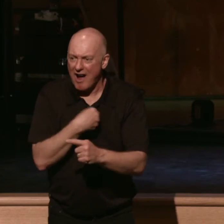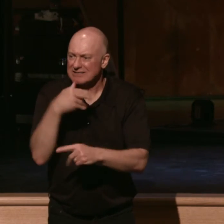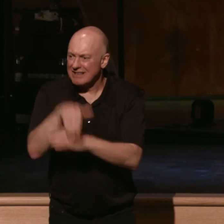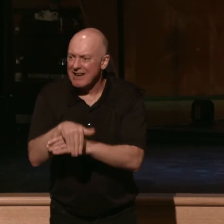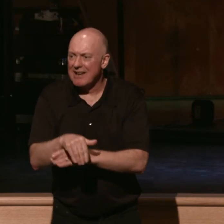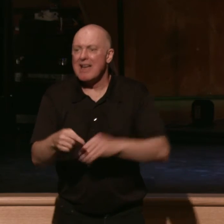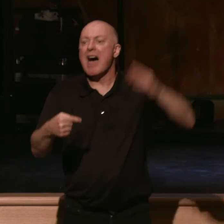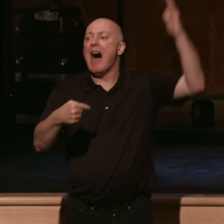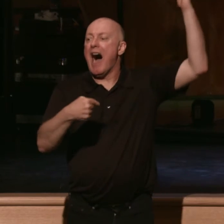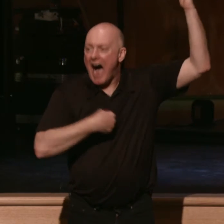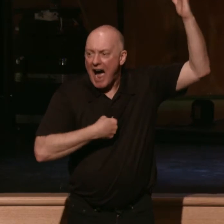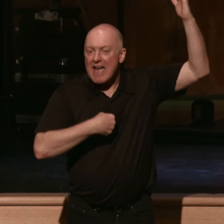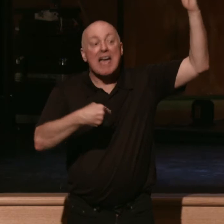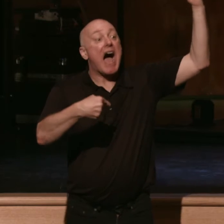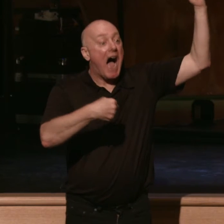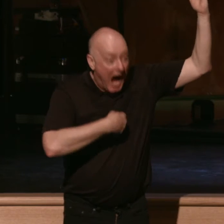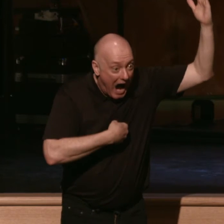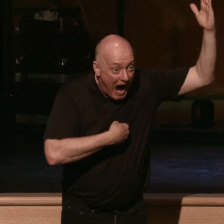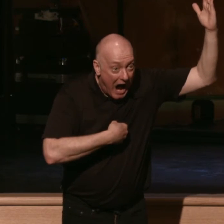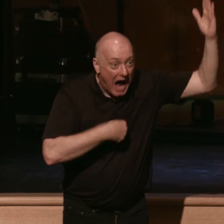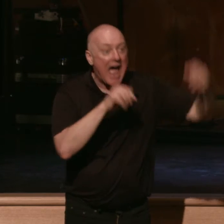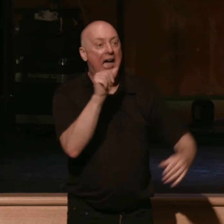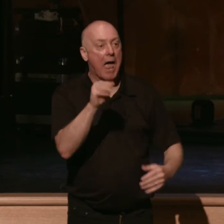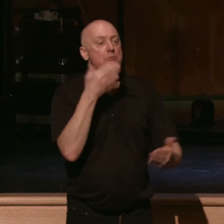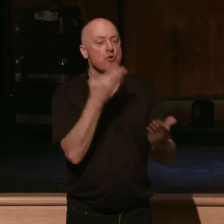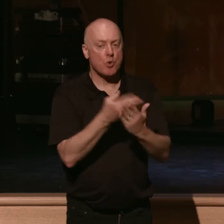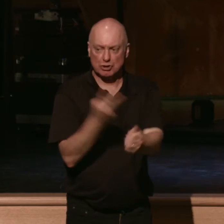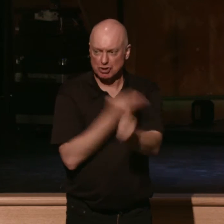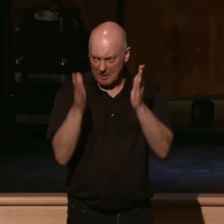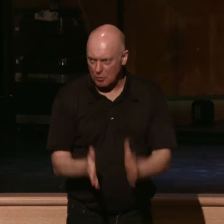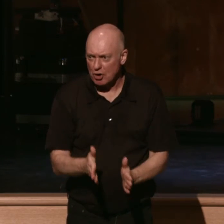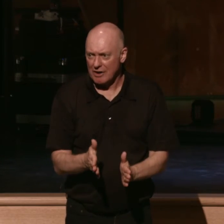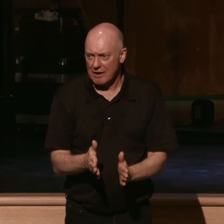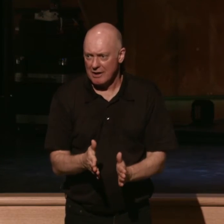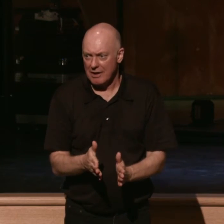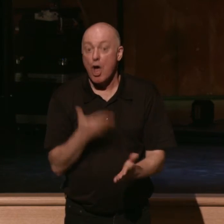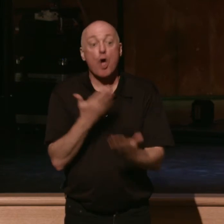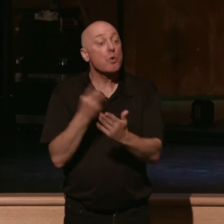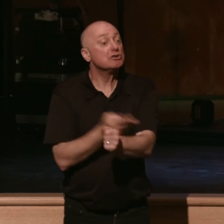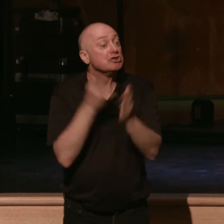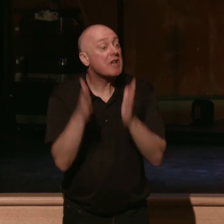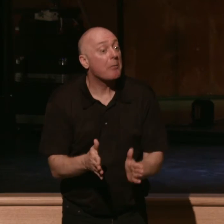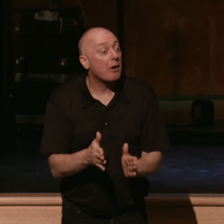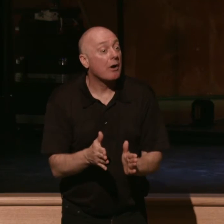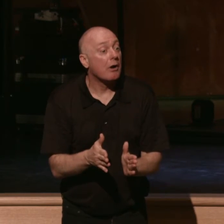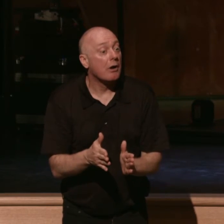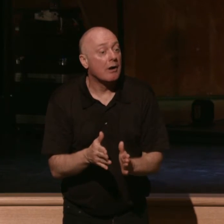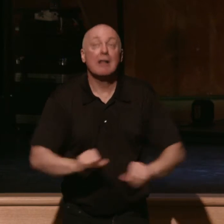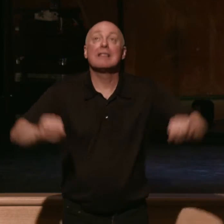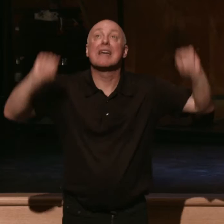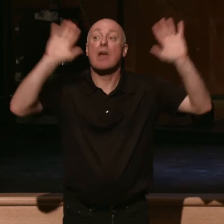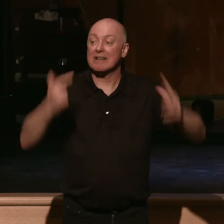I am the good shepherd and the good shepherd lays down his life for his sheep.